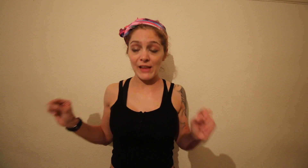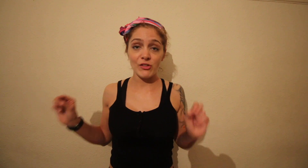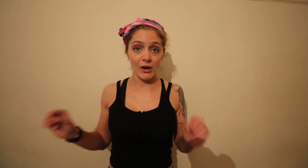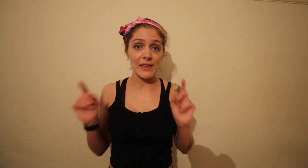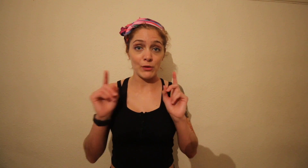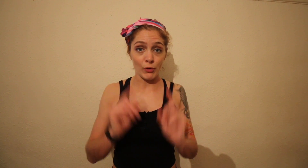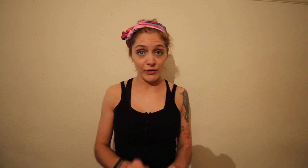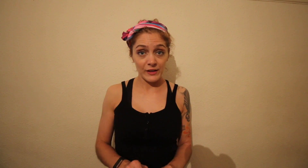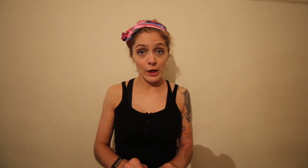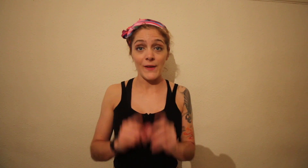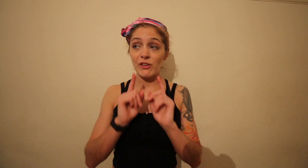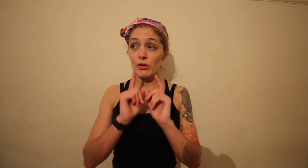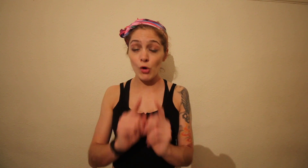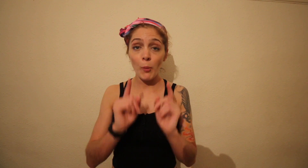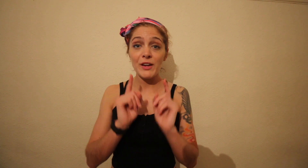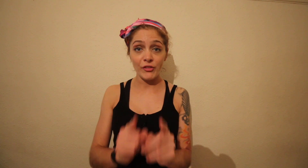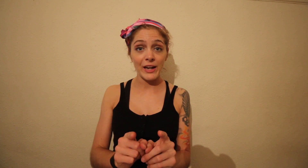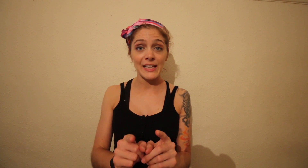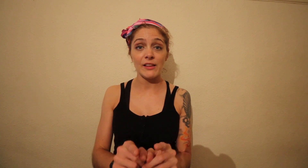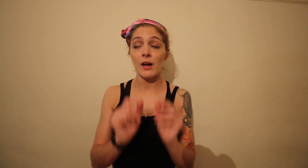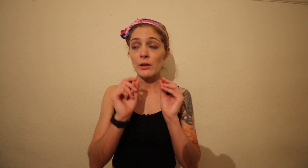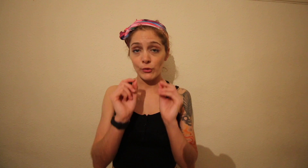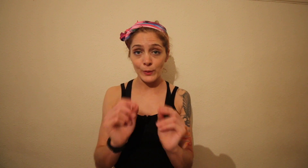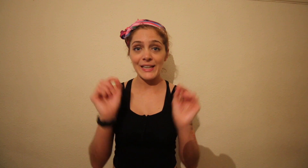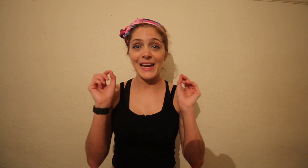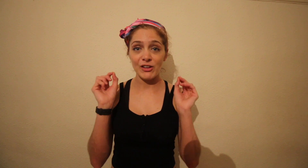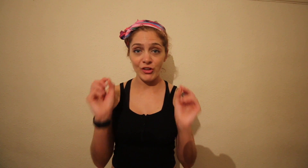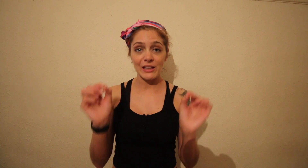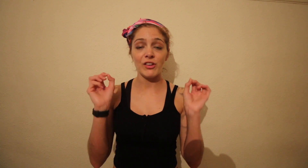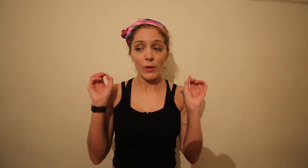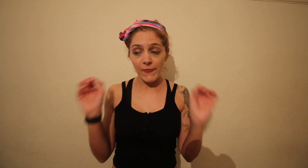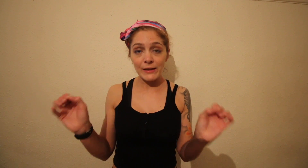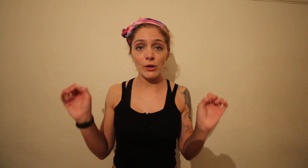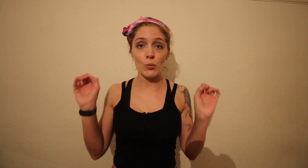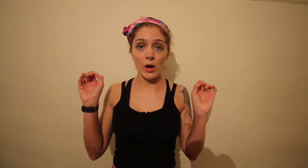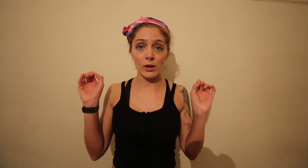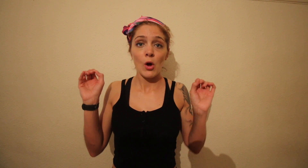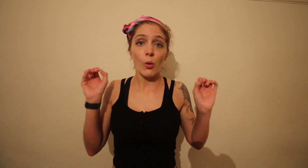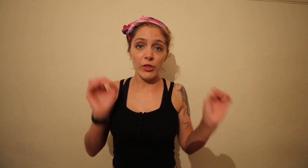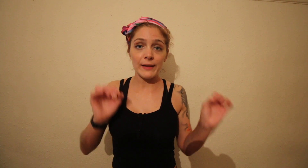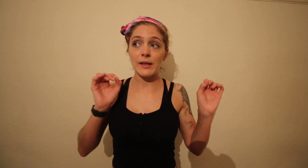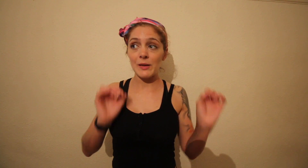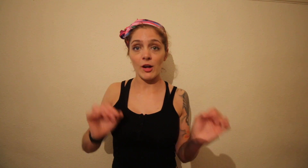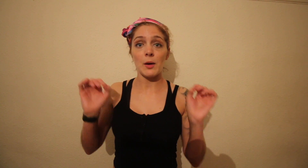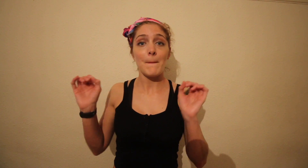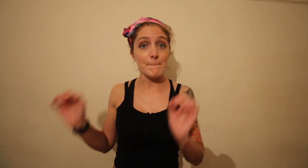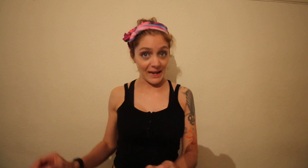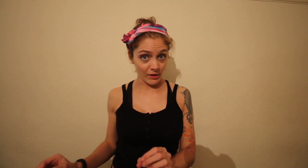get the diet that is right for you and they should not be afraid either to tweak it and change it when things don't work or things can be done better.